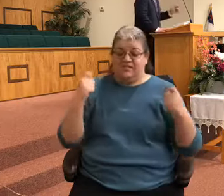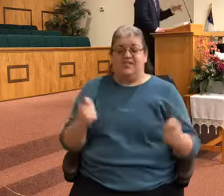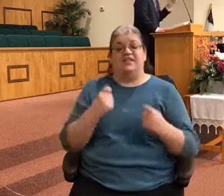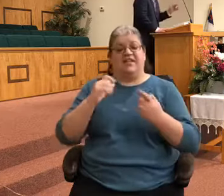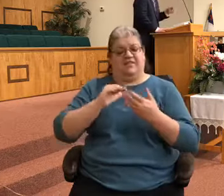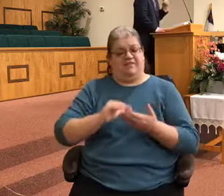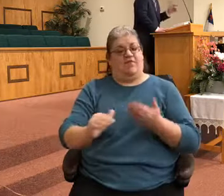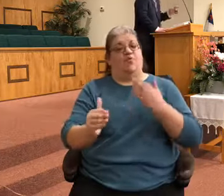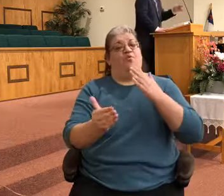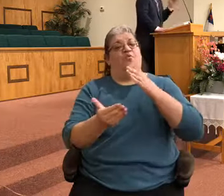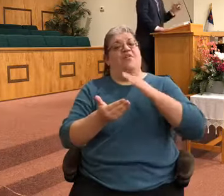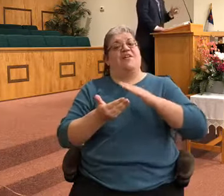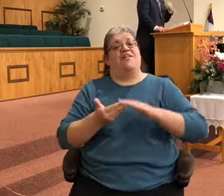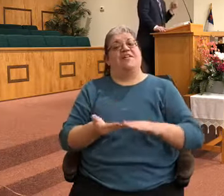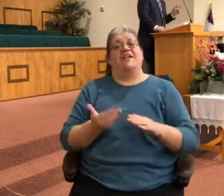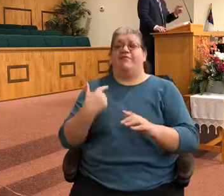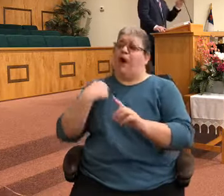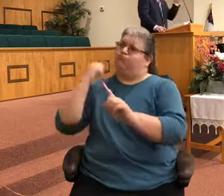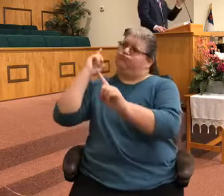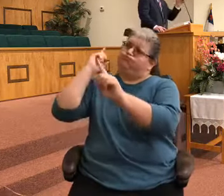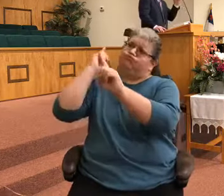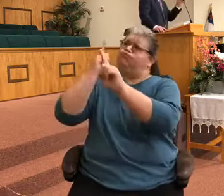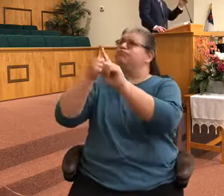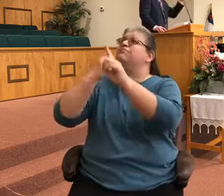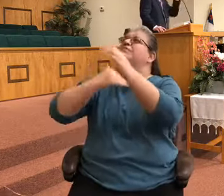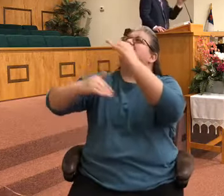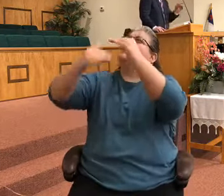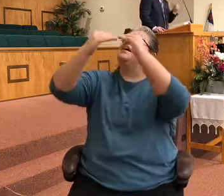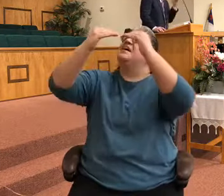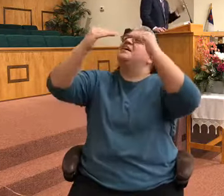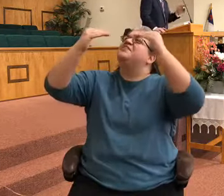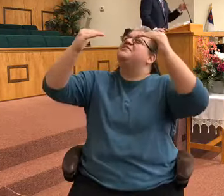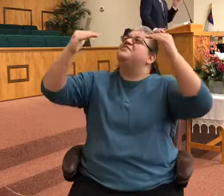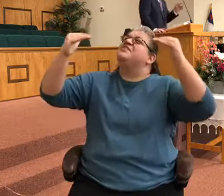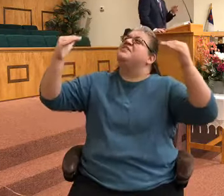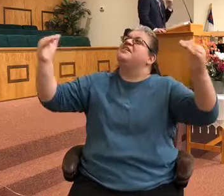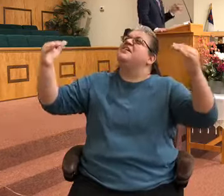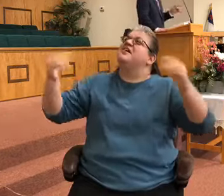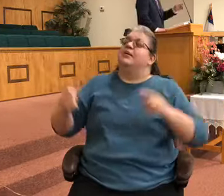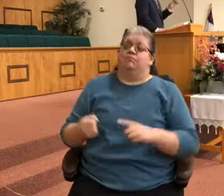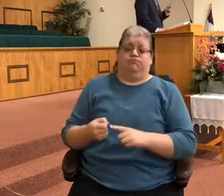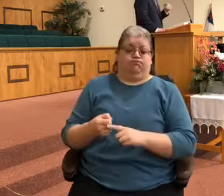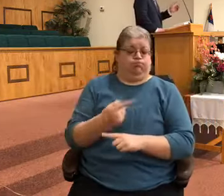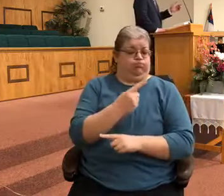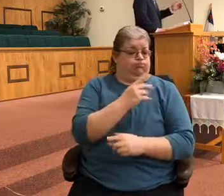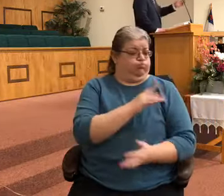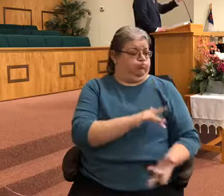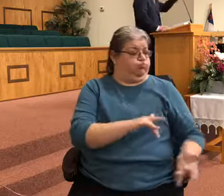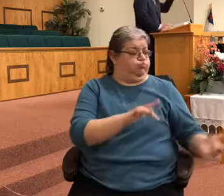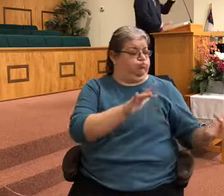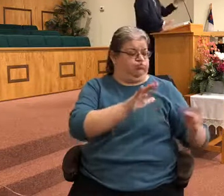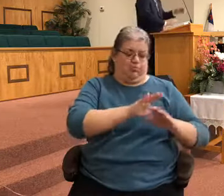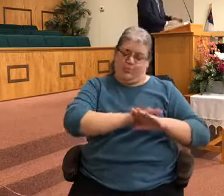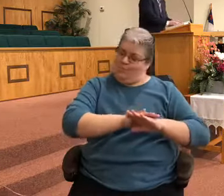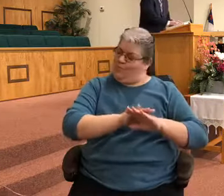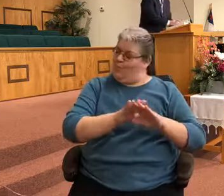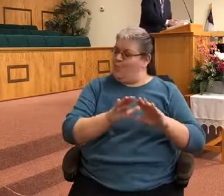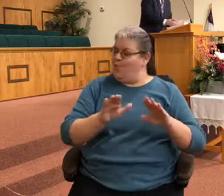I am bound for And there was more to go Amen